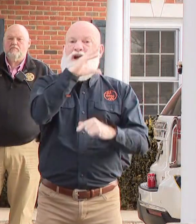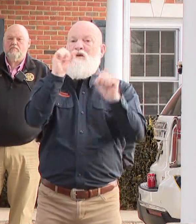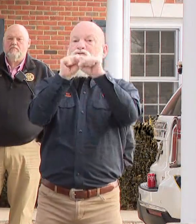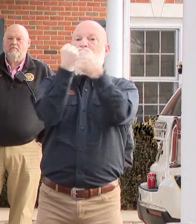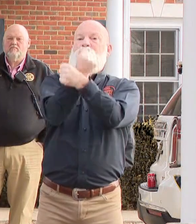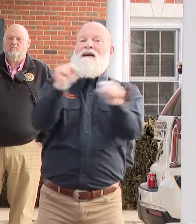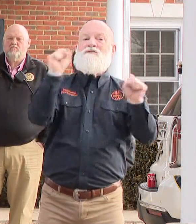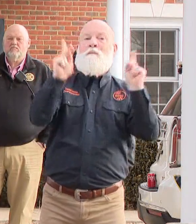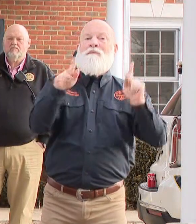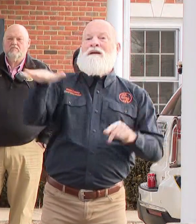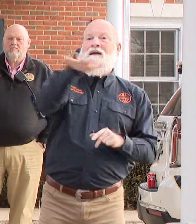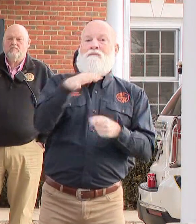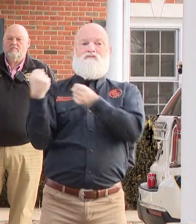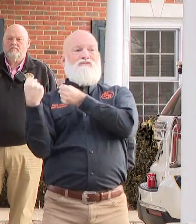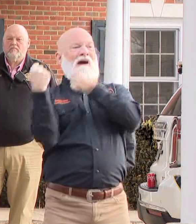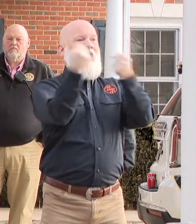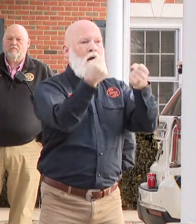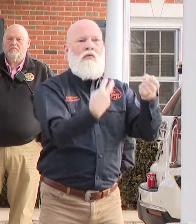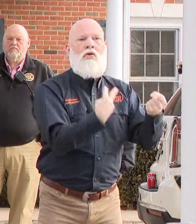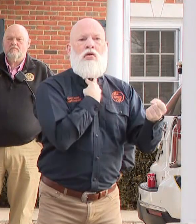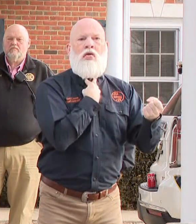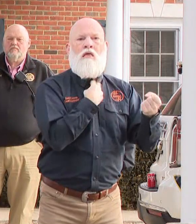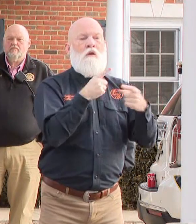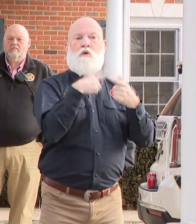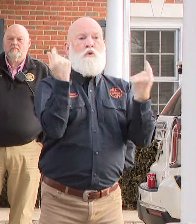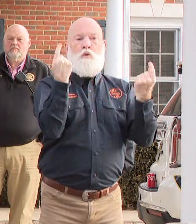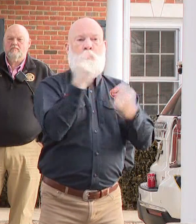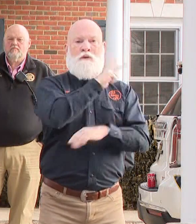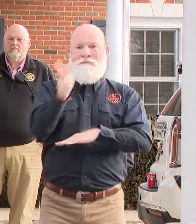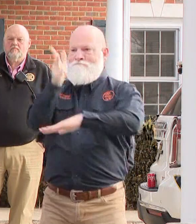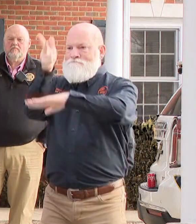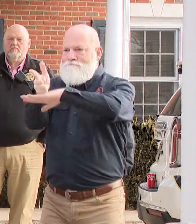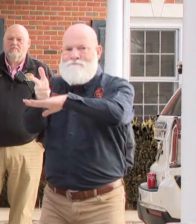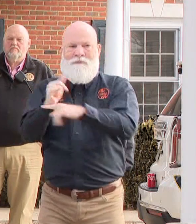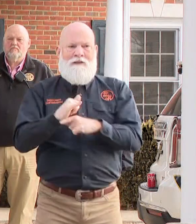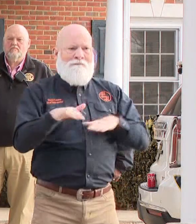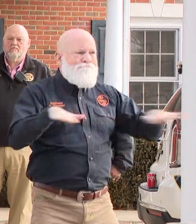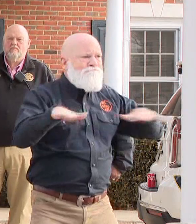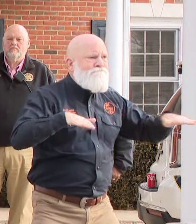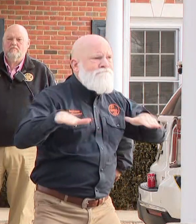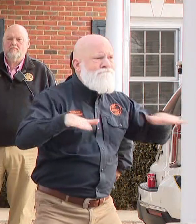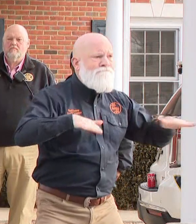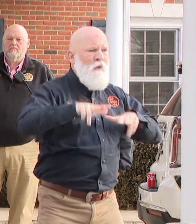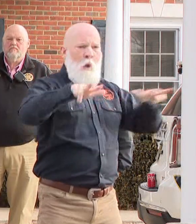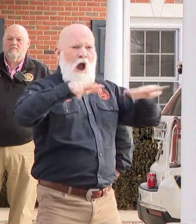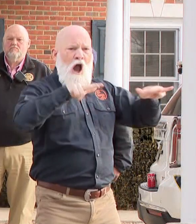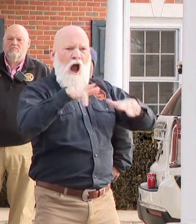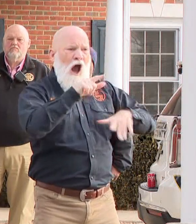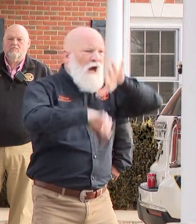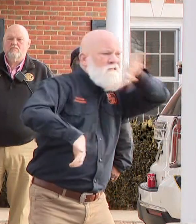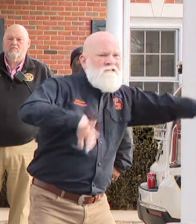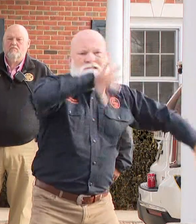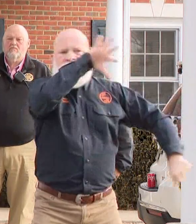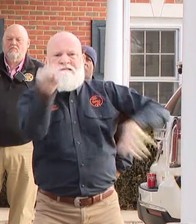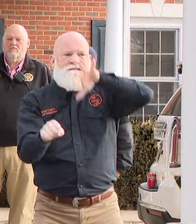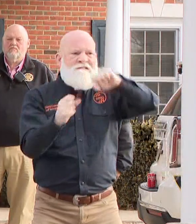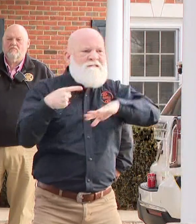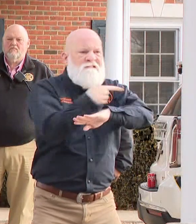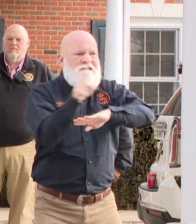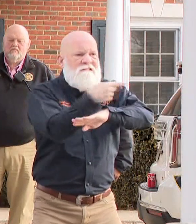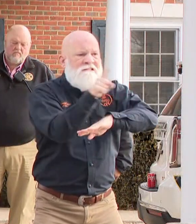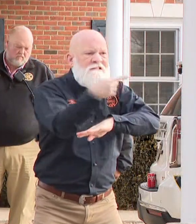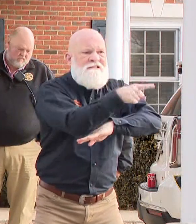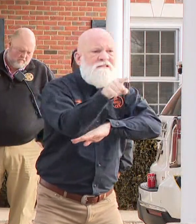check on citizens trapped by debris. One comment I found notable by one of our Sheriff's Department deputies was when he